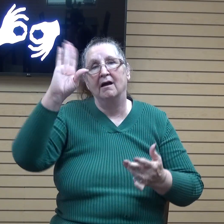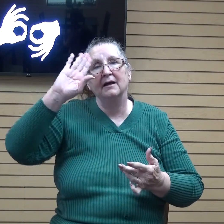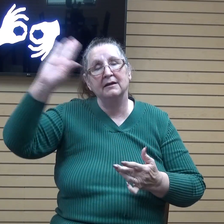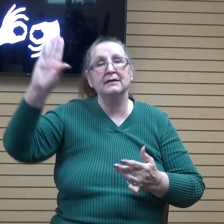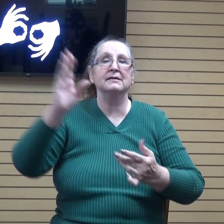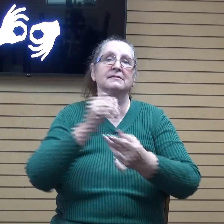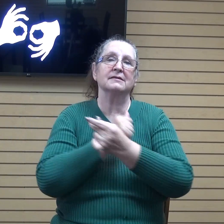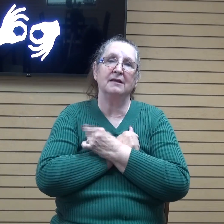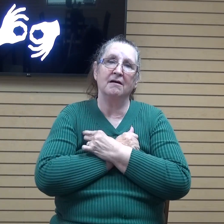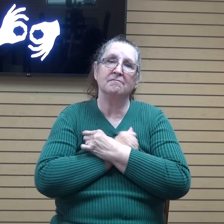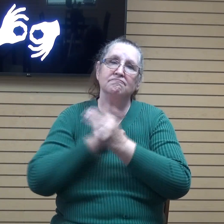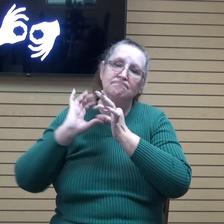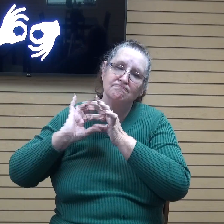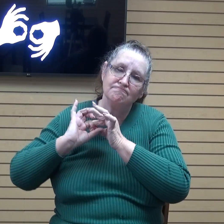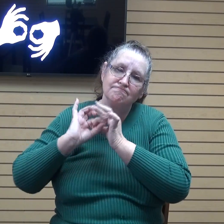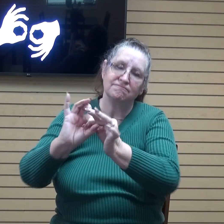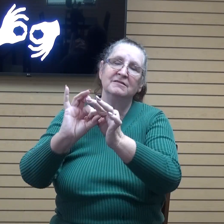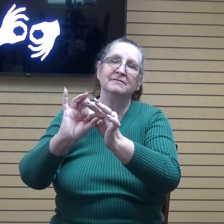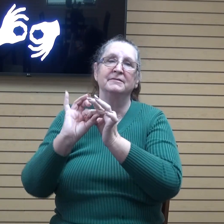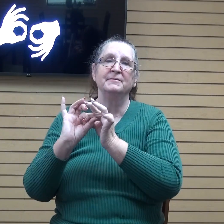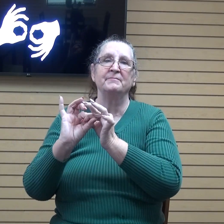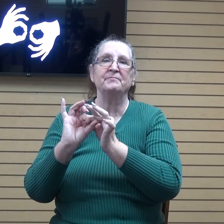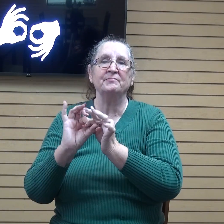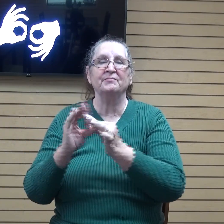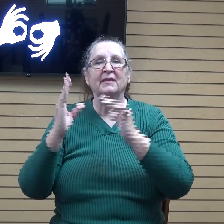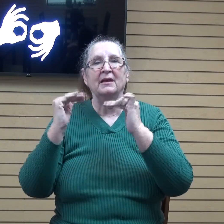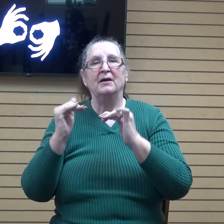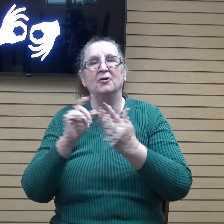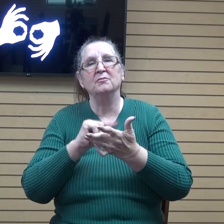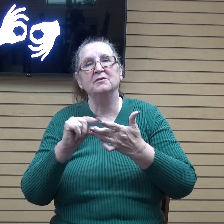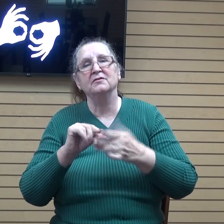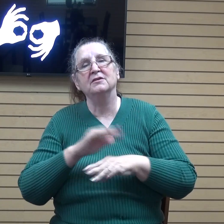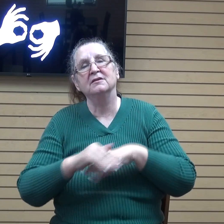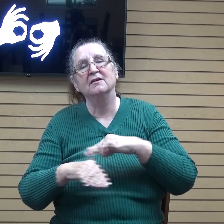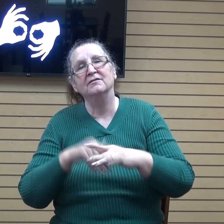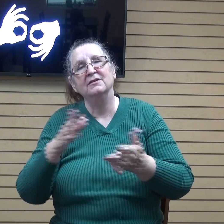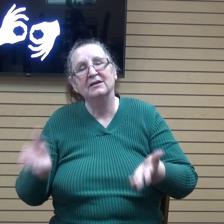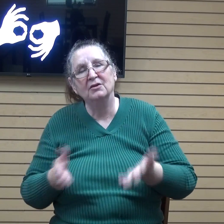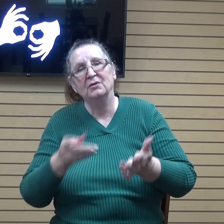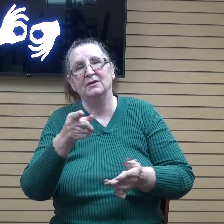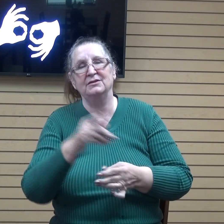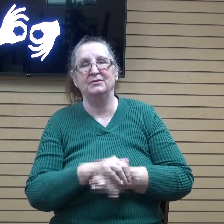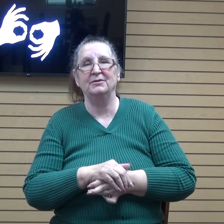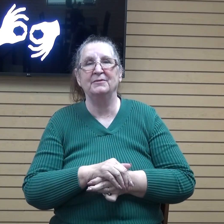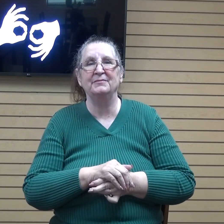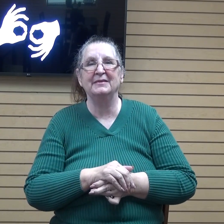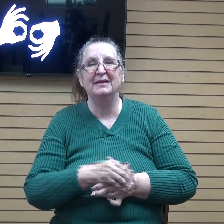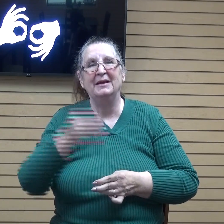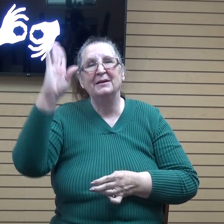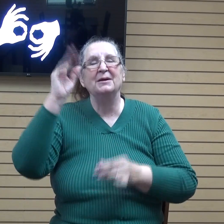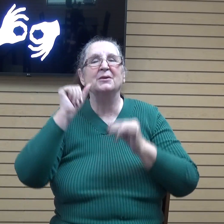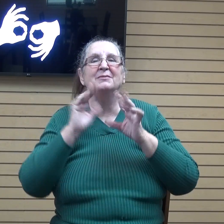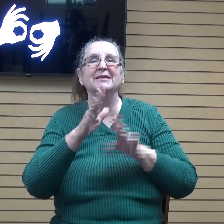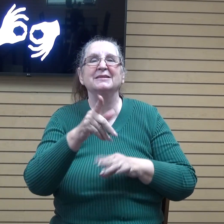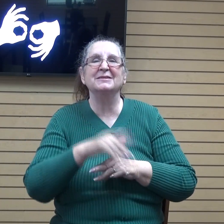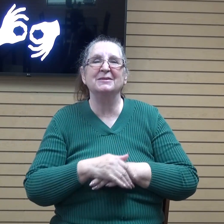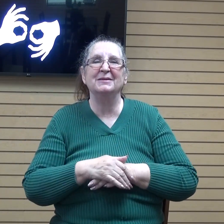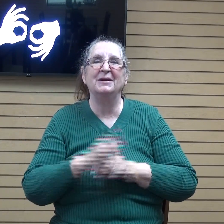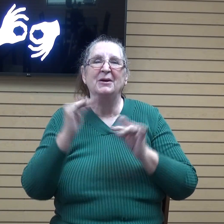okay i hope these verses comfort you and encourage you and uh hey god bless you guys i hope you have a great